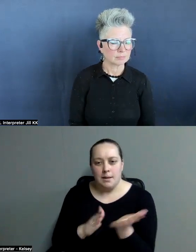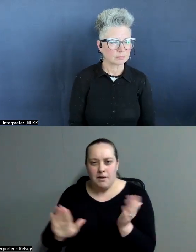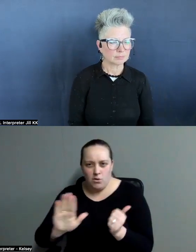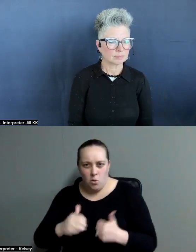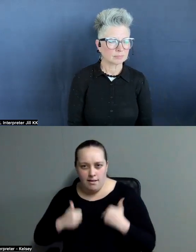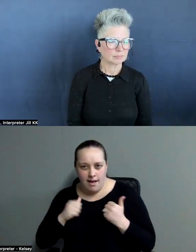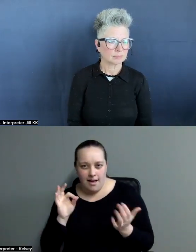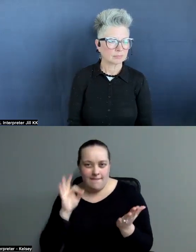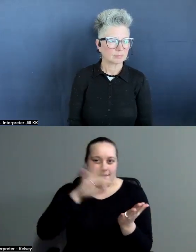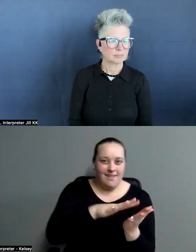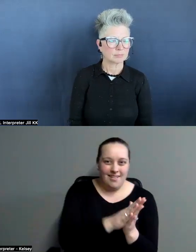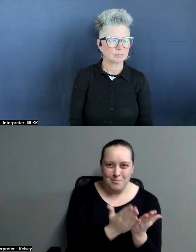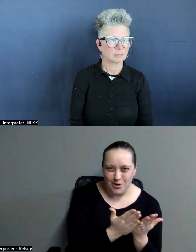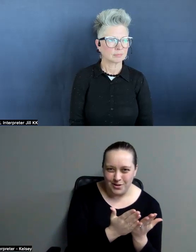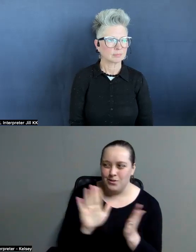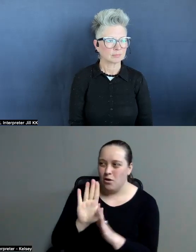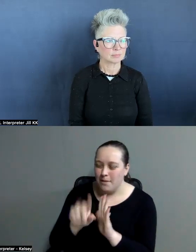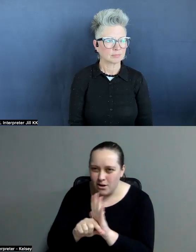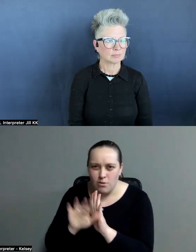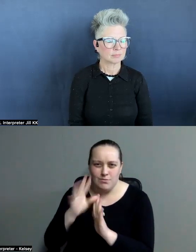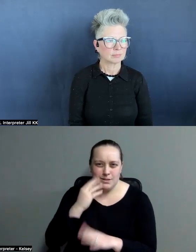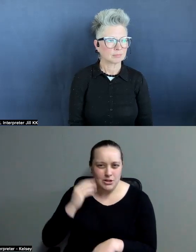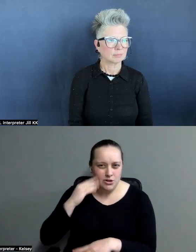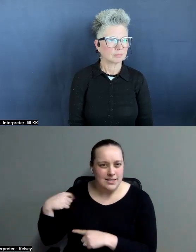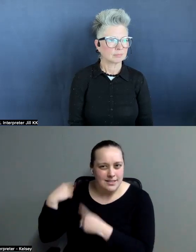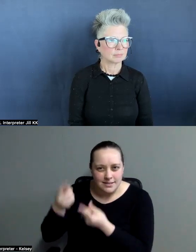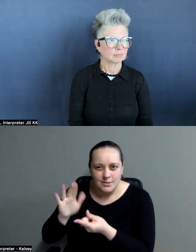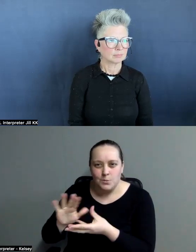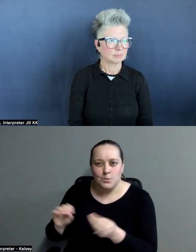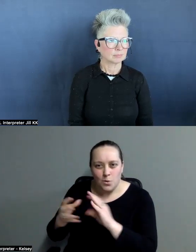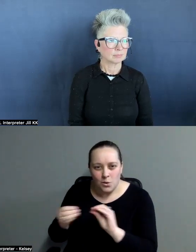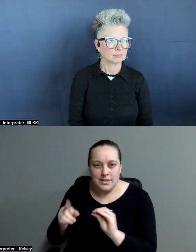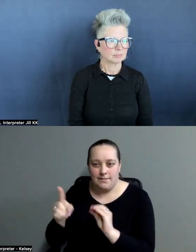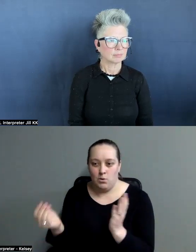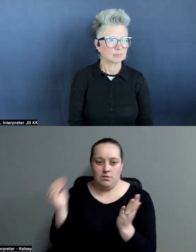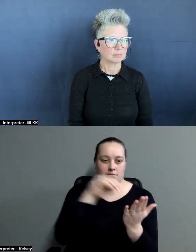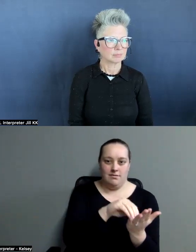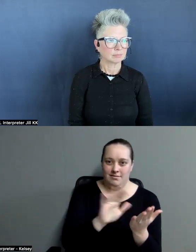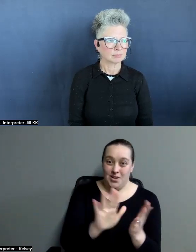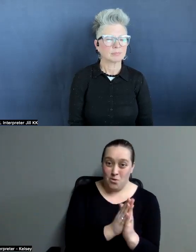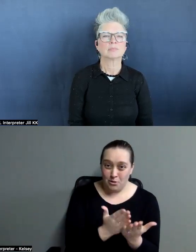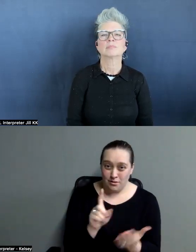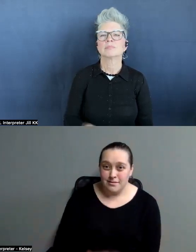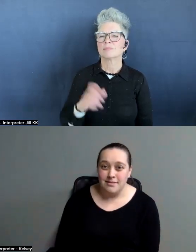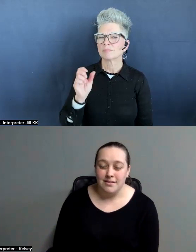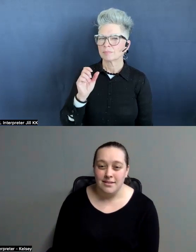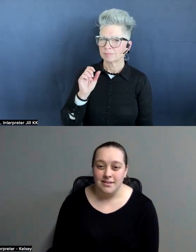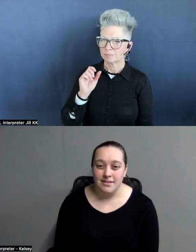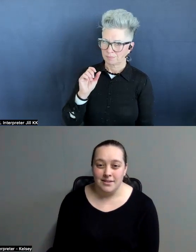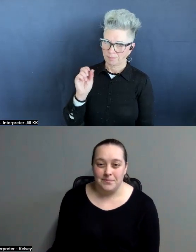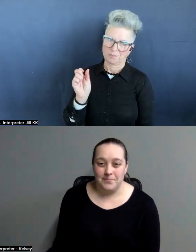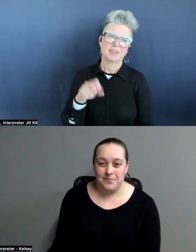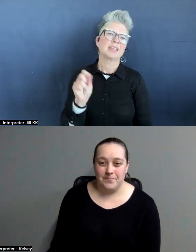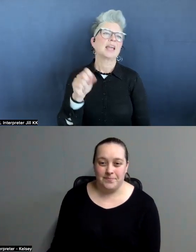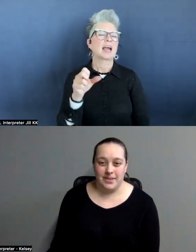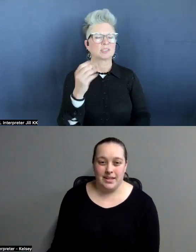background or stories into a book? Yeah. So there's always a little teeny